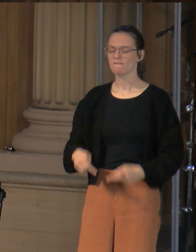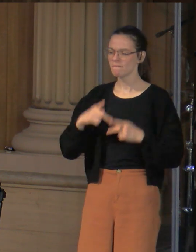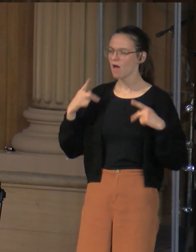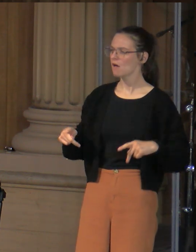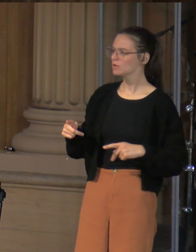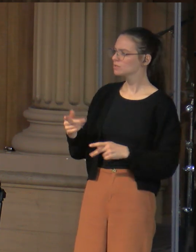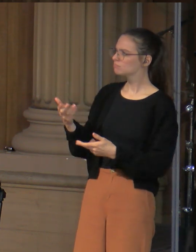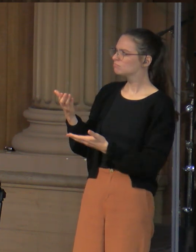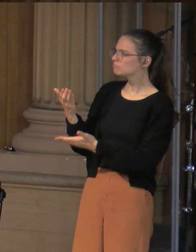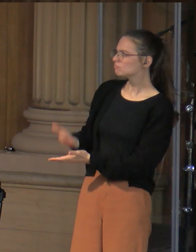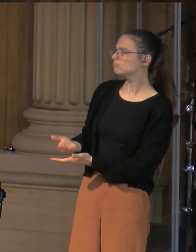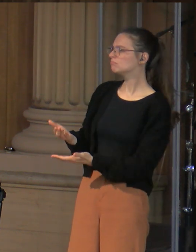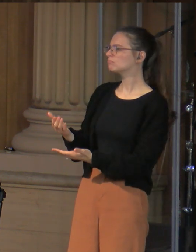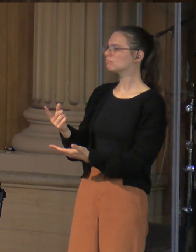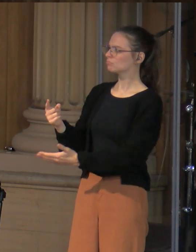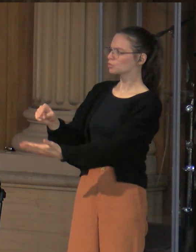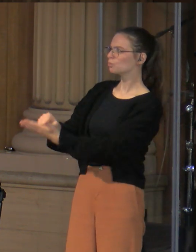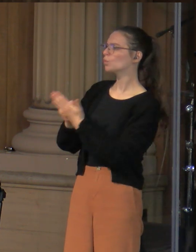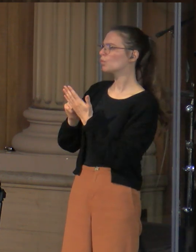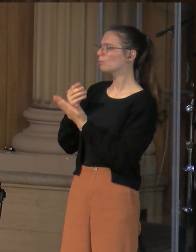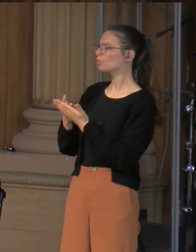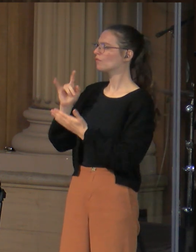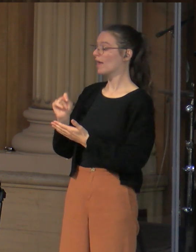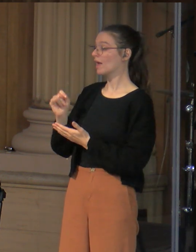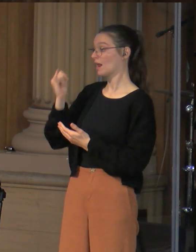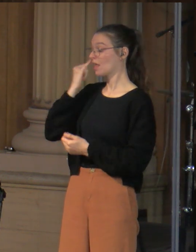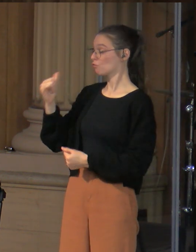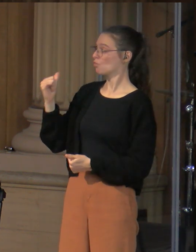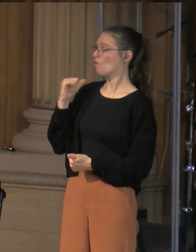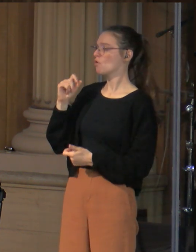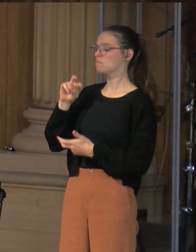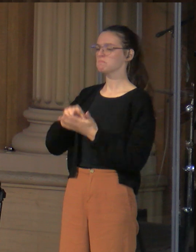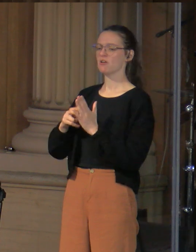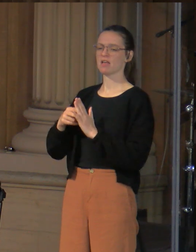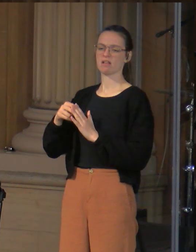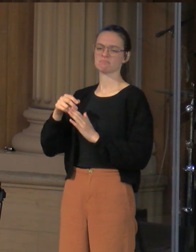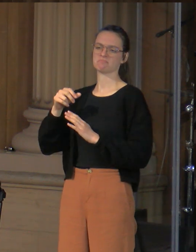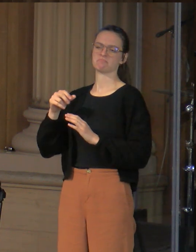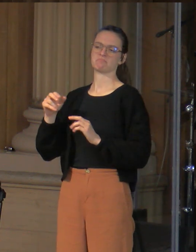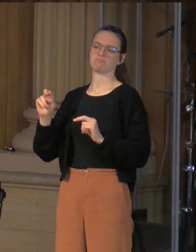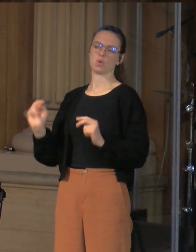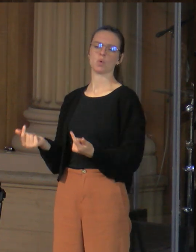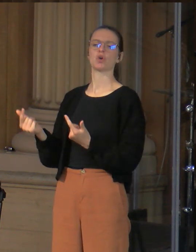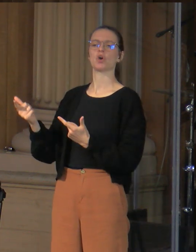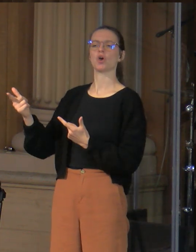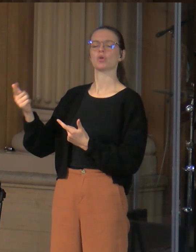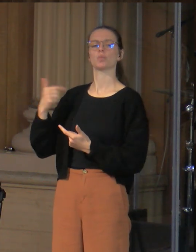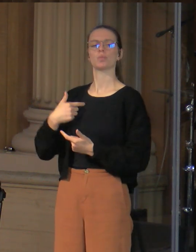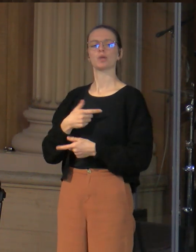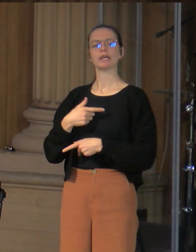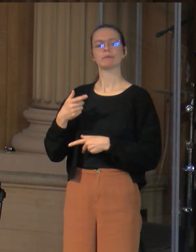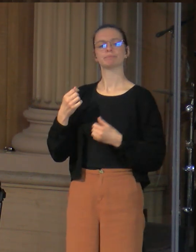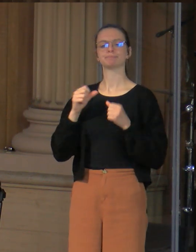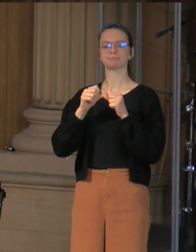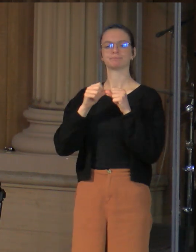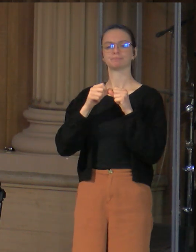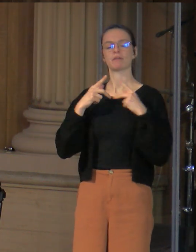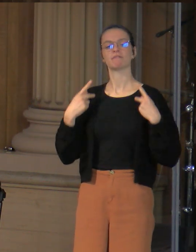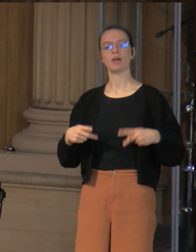on the show that we want. And if he doesn't, then he's not legit. And we'll just remain in our position of the keepers of the truths about the God of Israel.